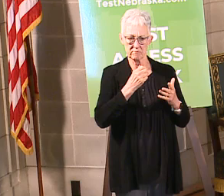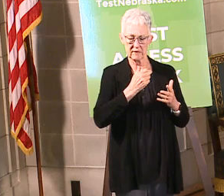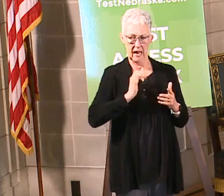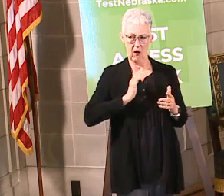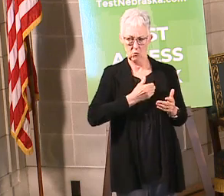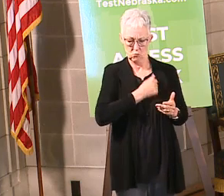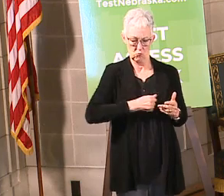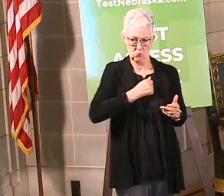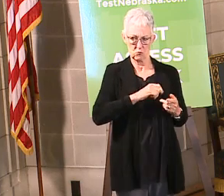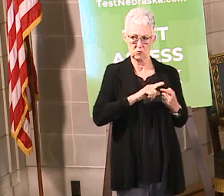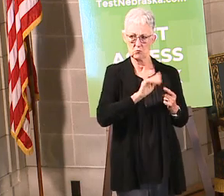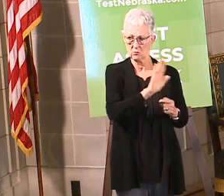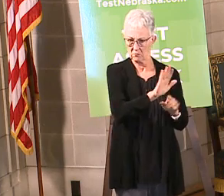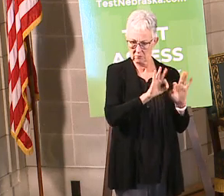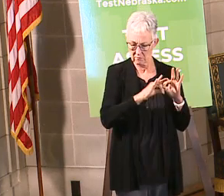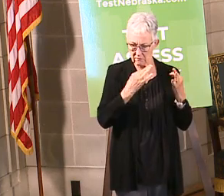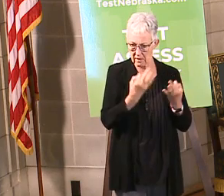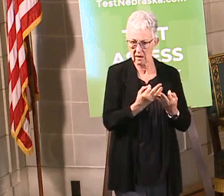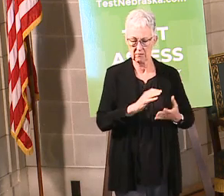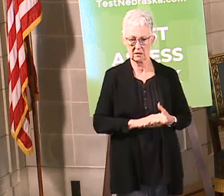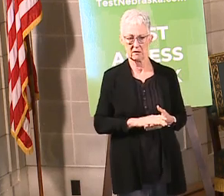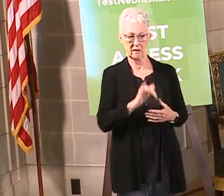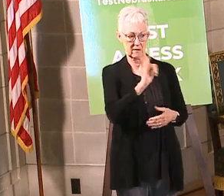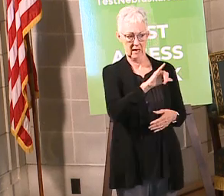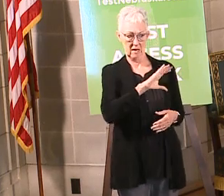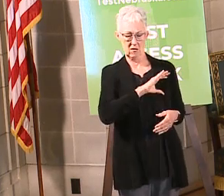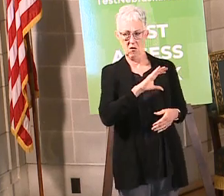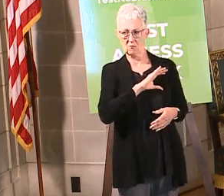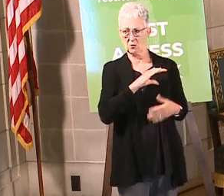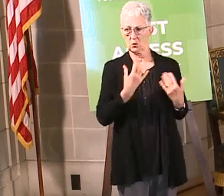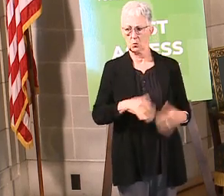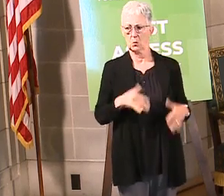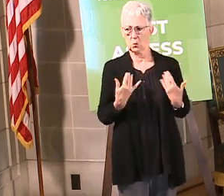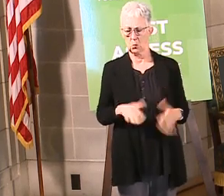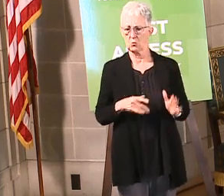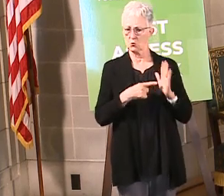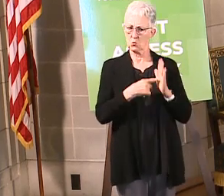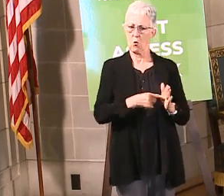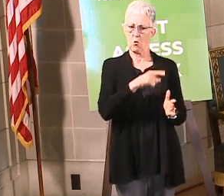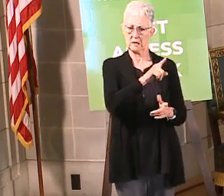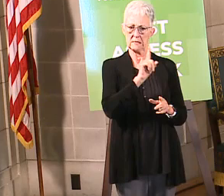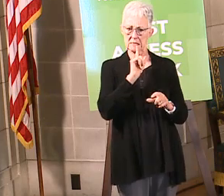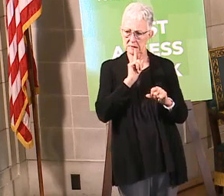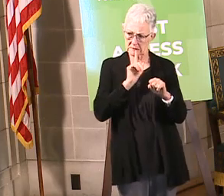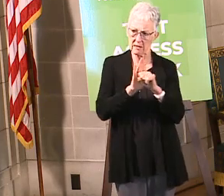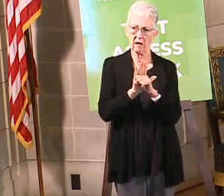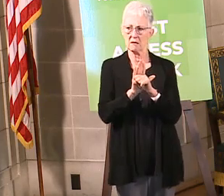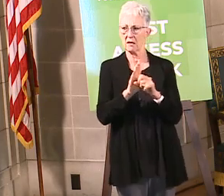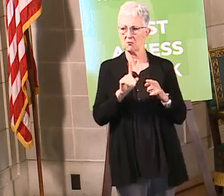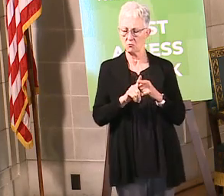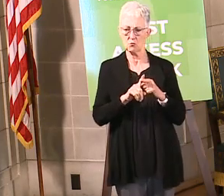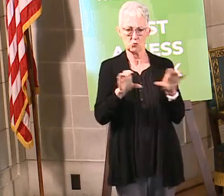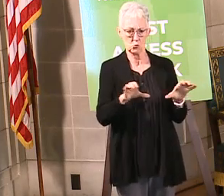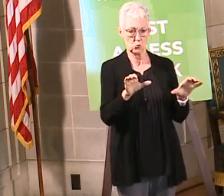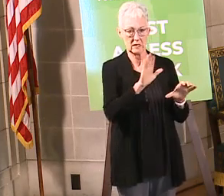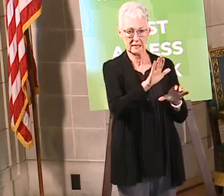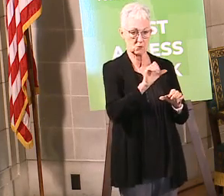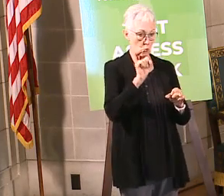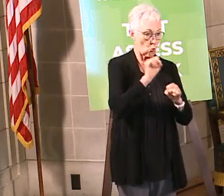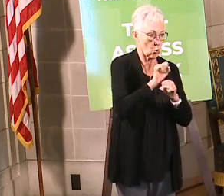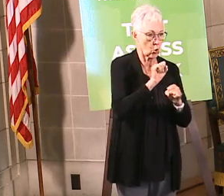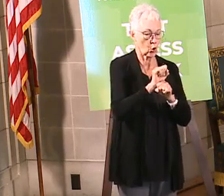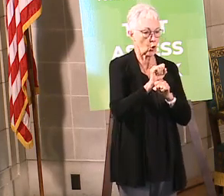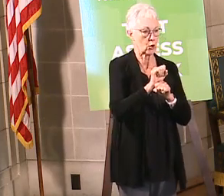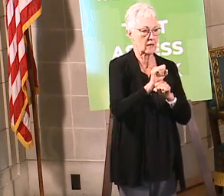and was somebody who, again, was a model for that dedication of, to others over self. And